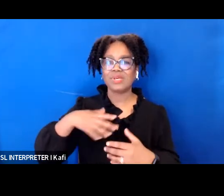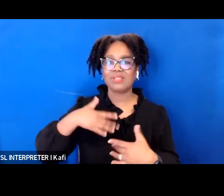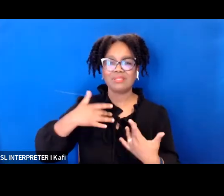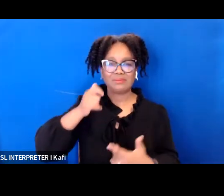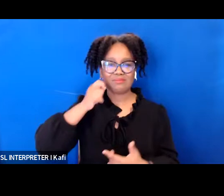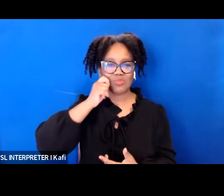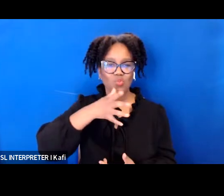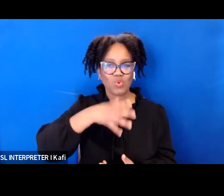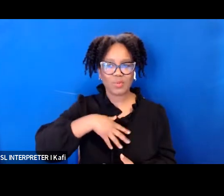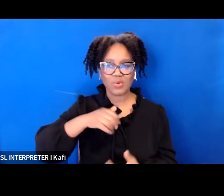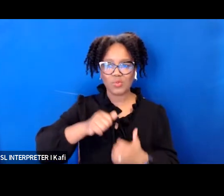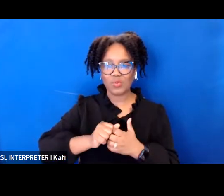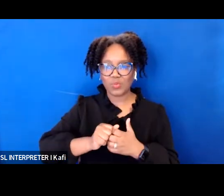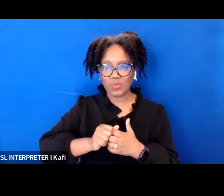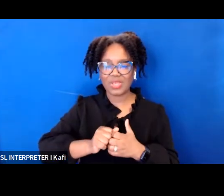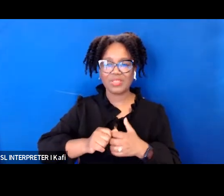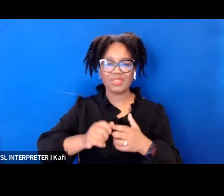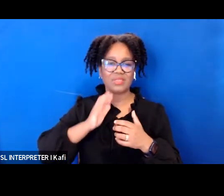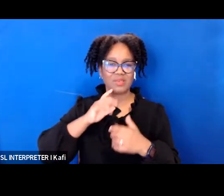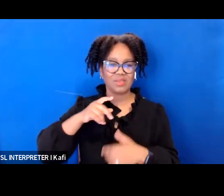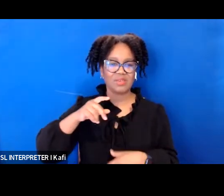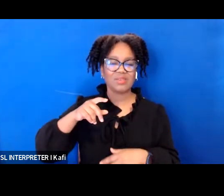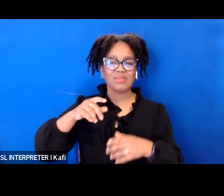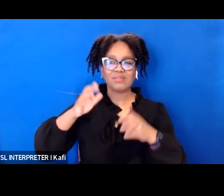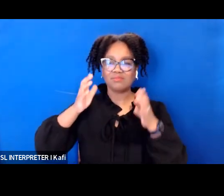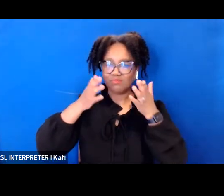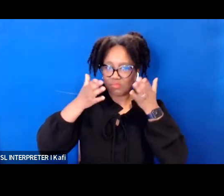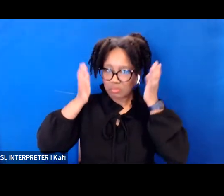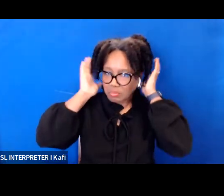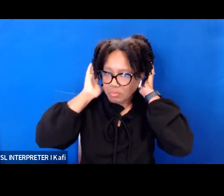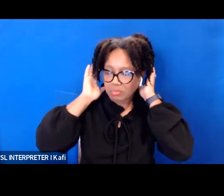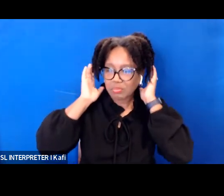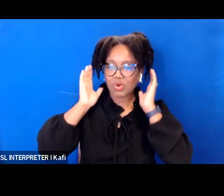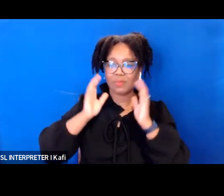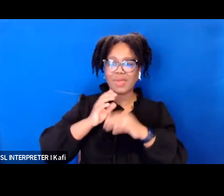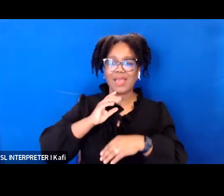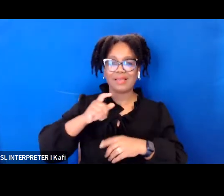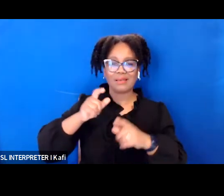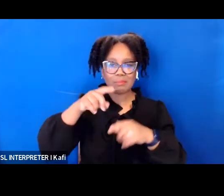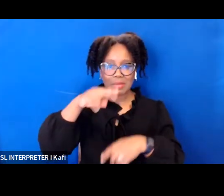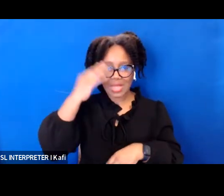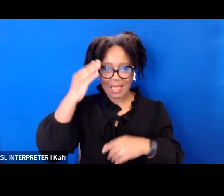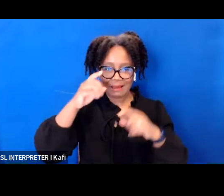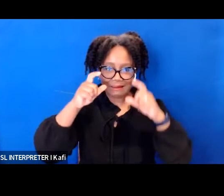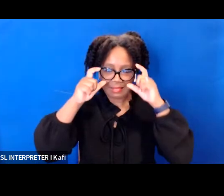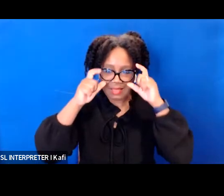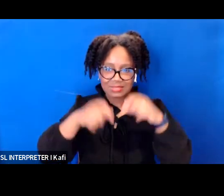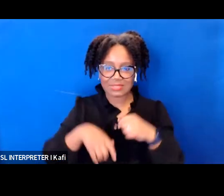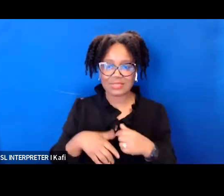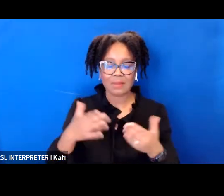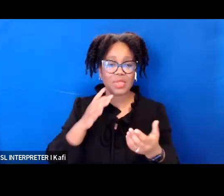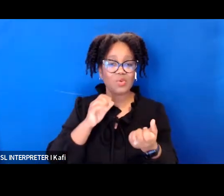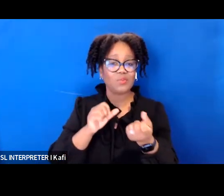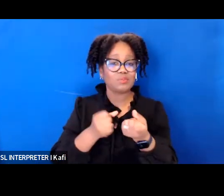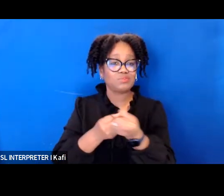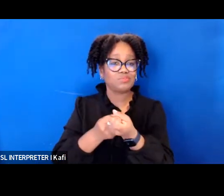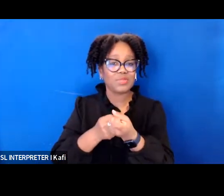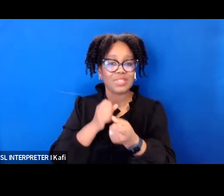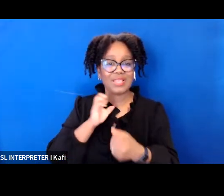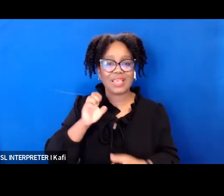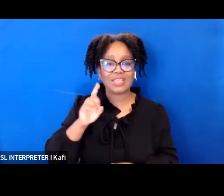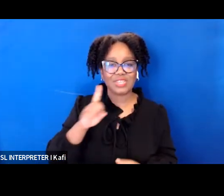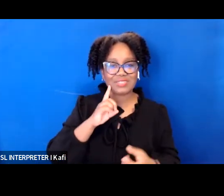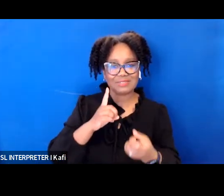i'm elated to be here today representing the disability rights education and defense fund in this celebration of the